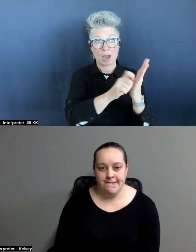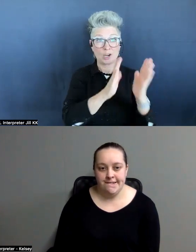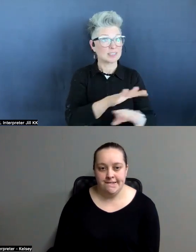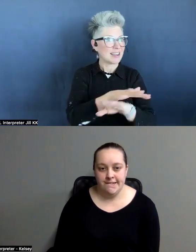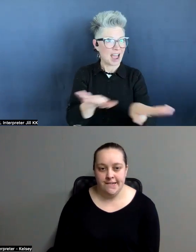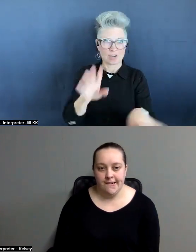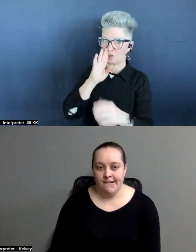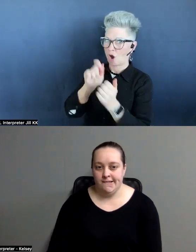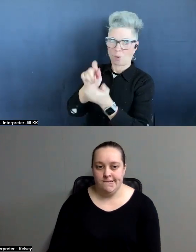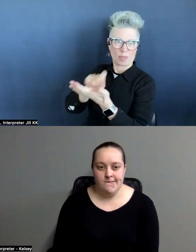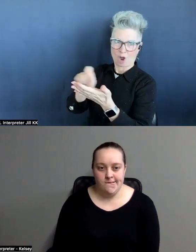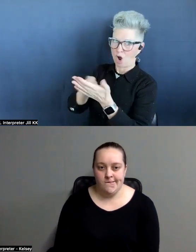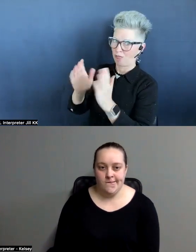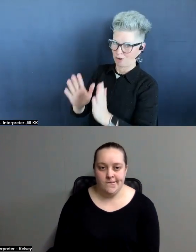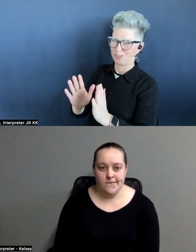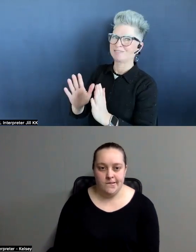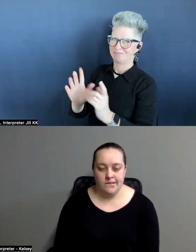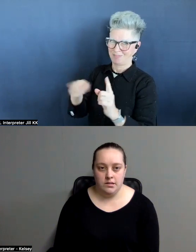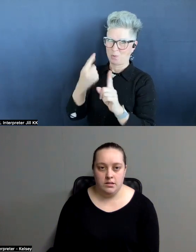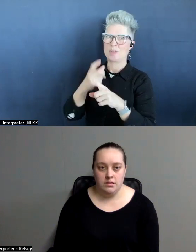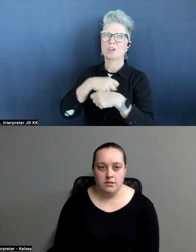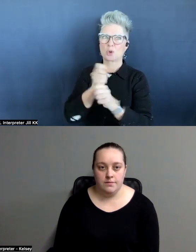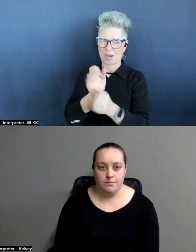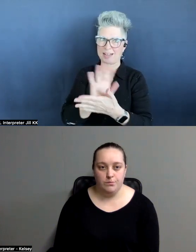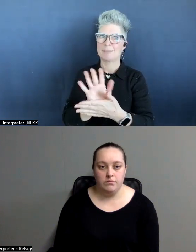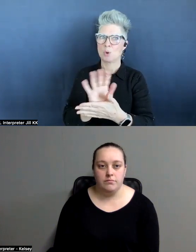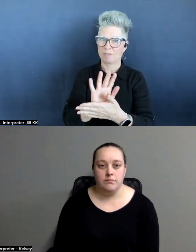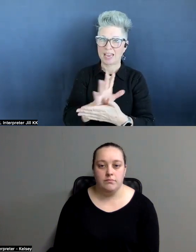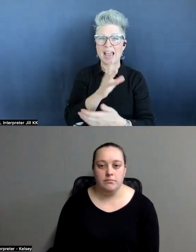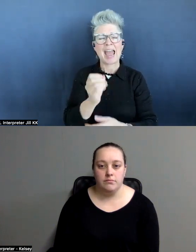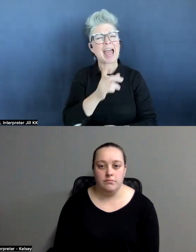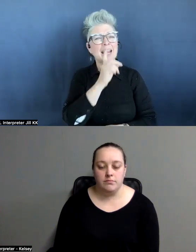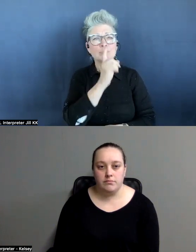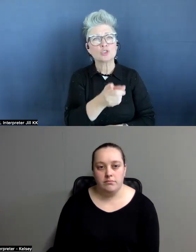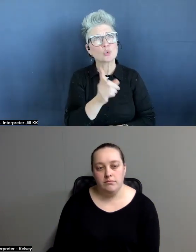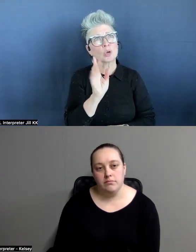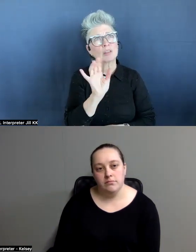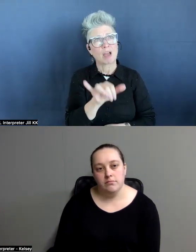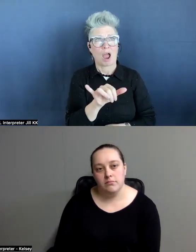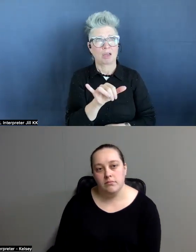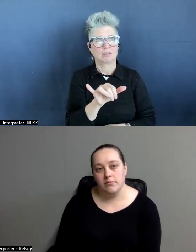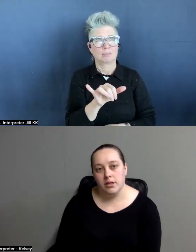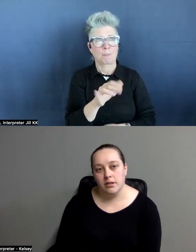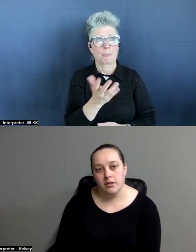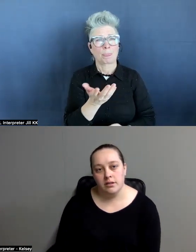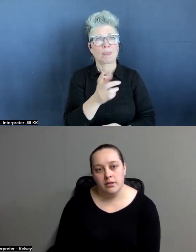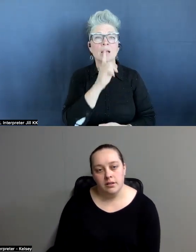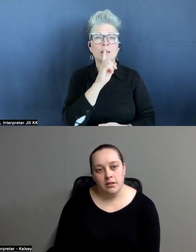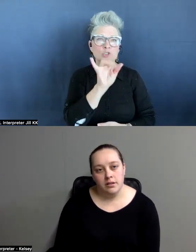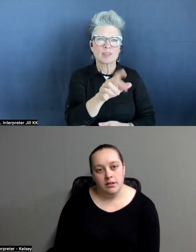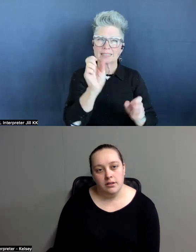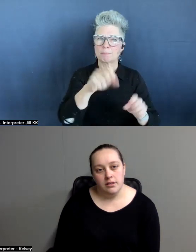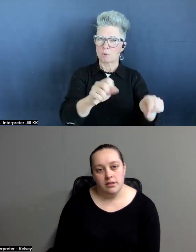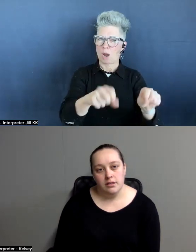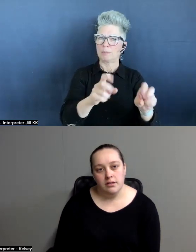when they're creating the book or the movie. And I'm sure that, I'm sure that is probably a really smart